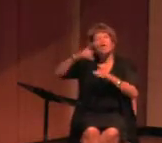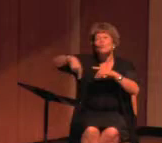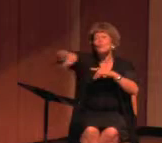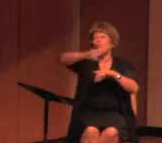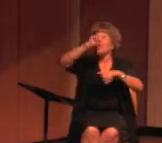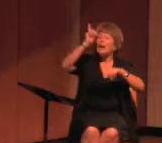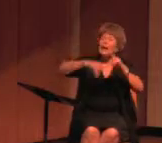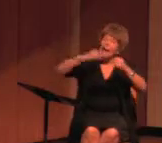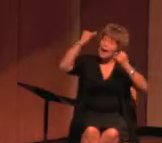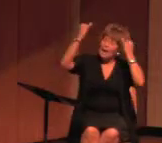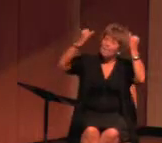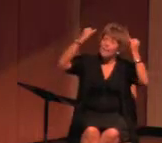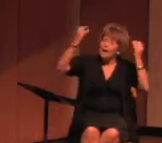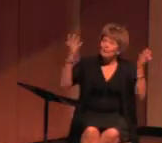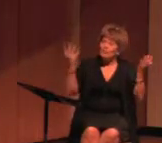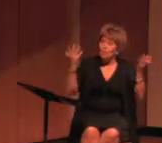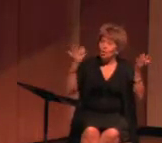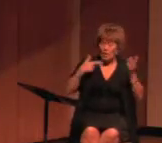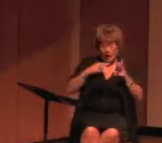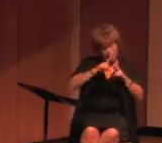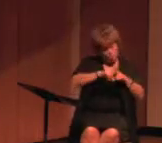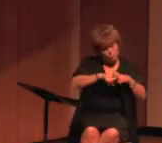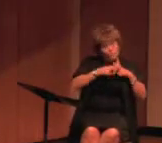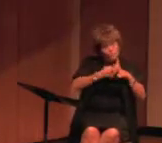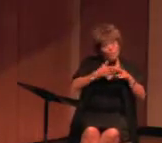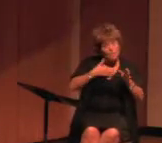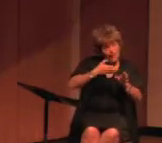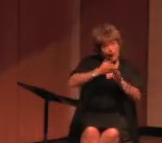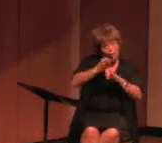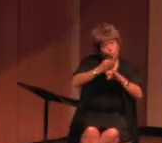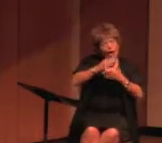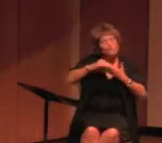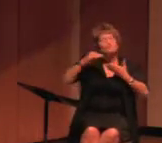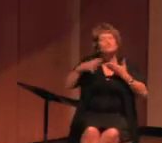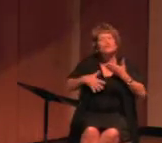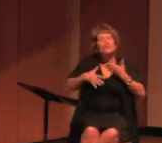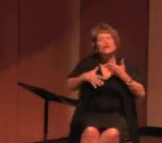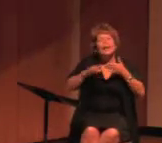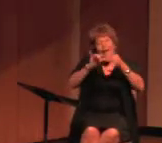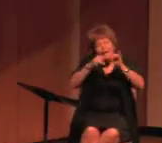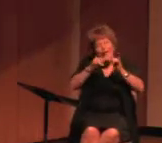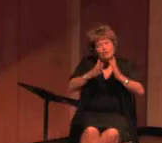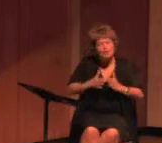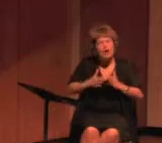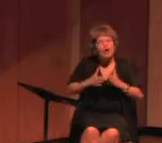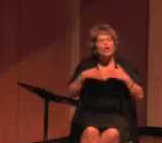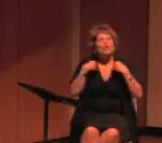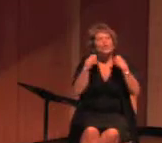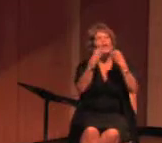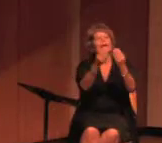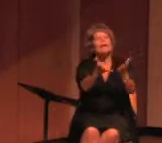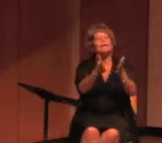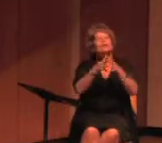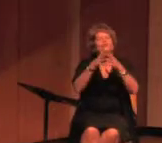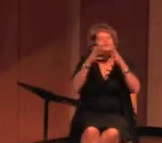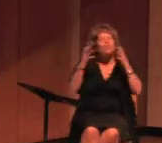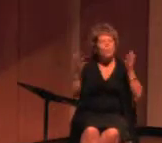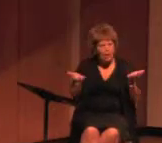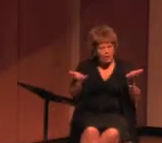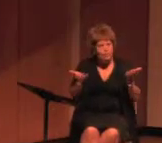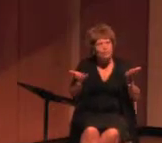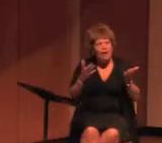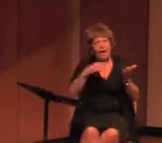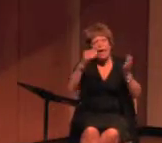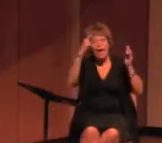when I was starting my career as a student in engineering. You are given so much and